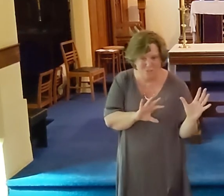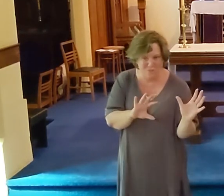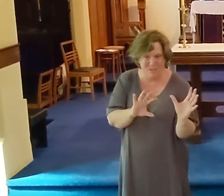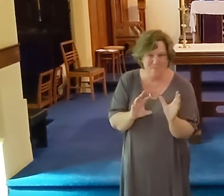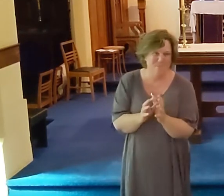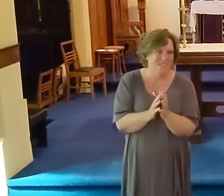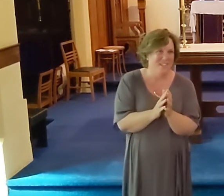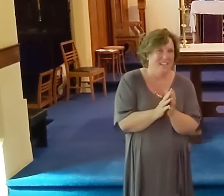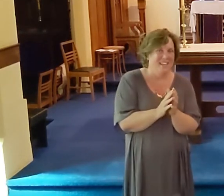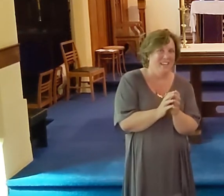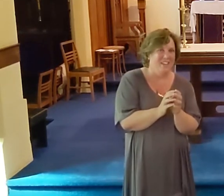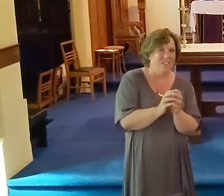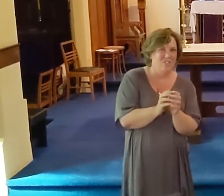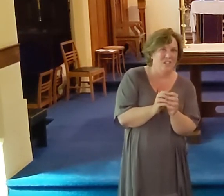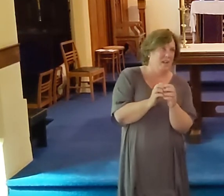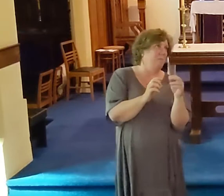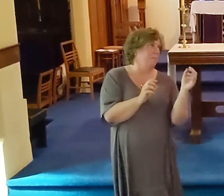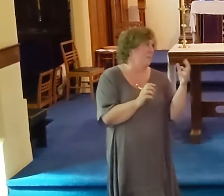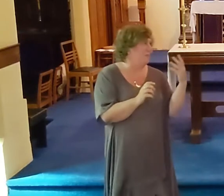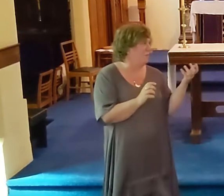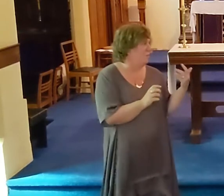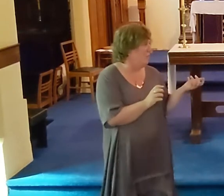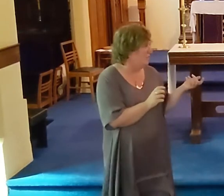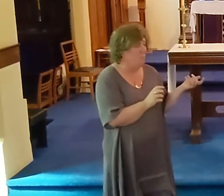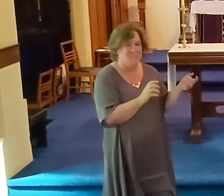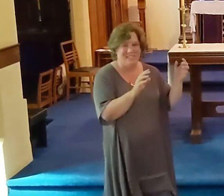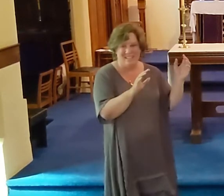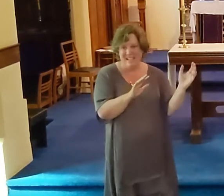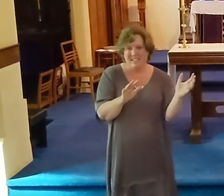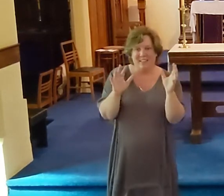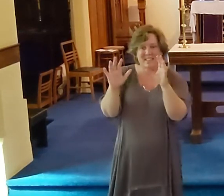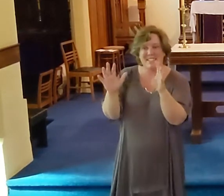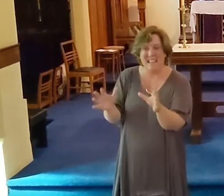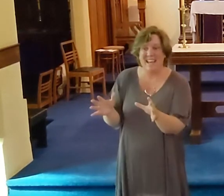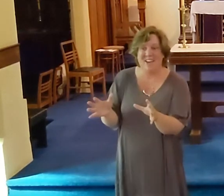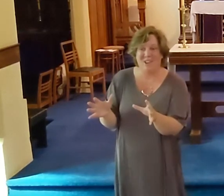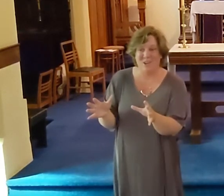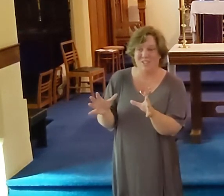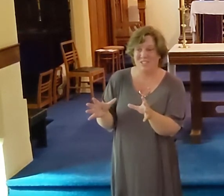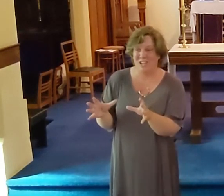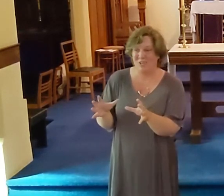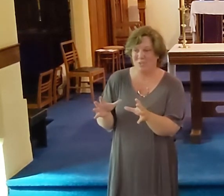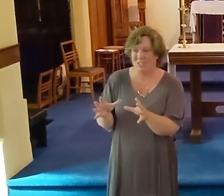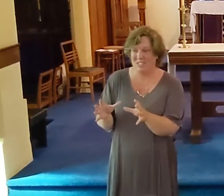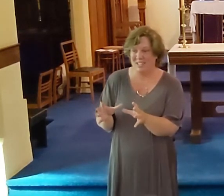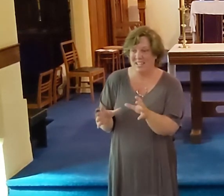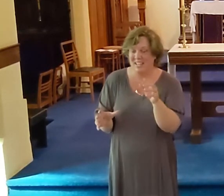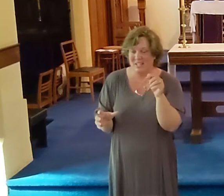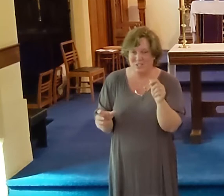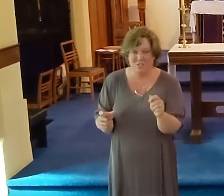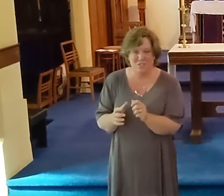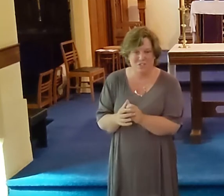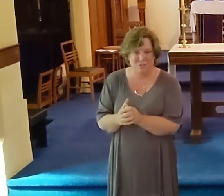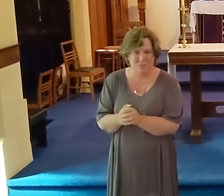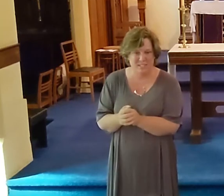commercial country music that left us there now that earned the title Music City.